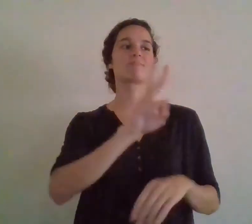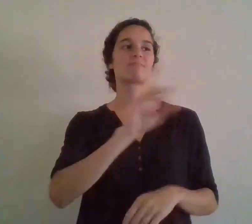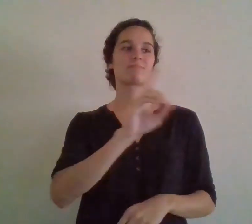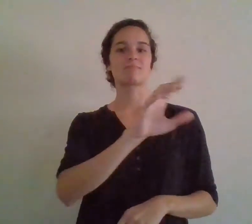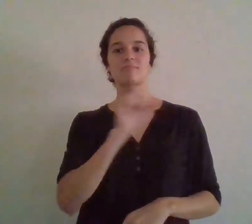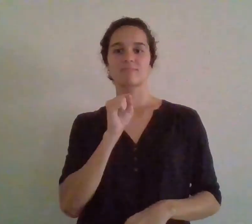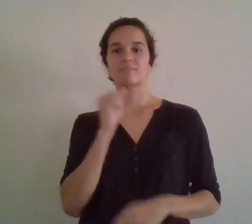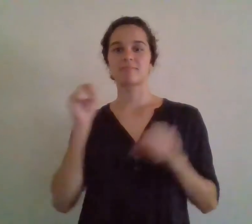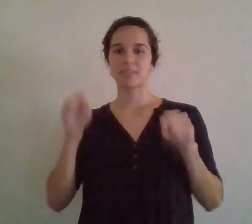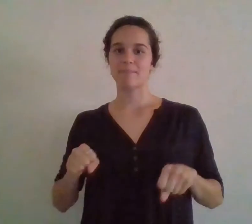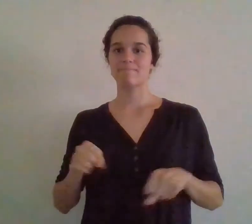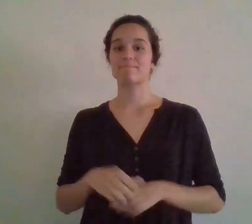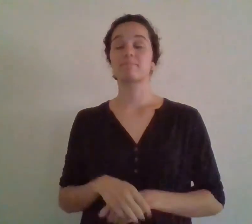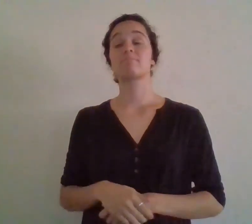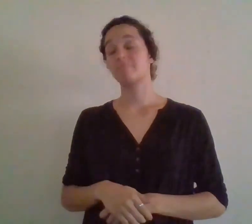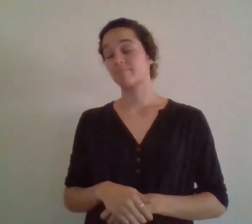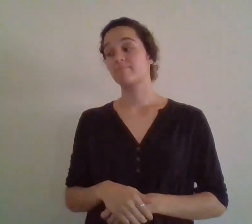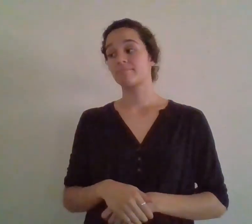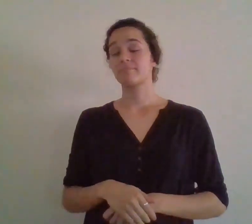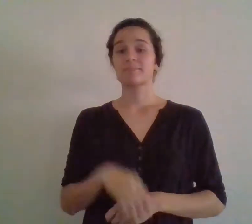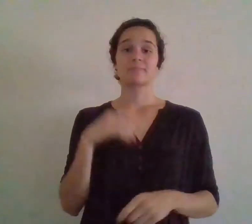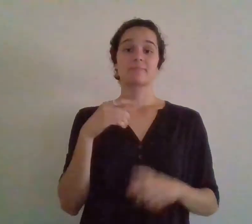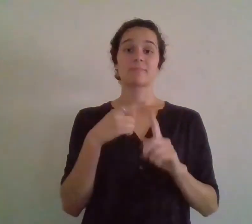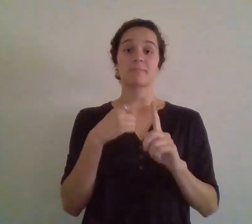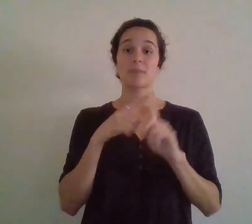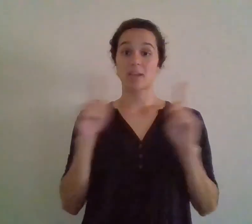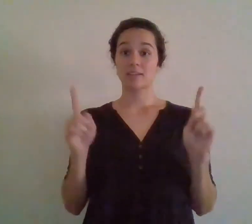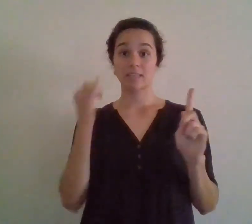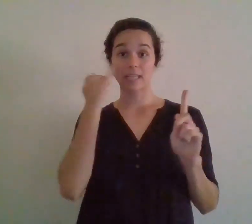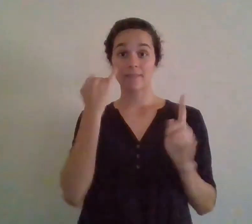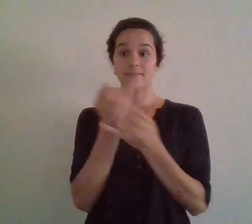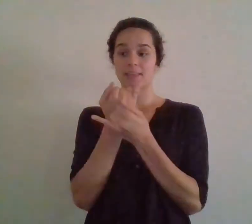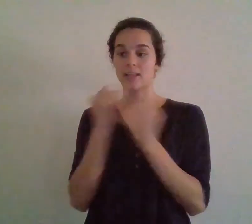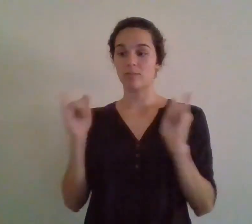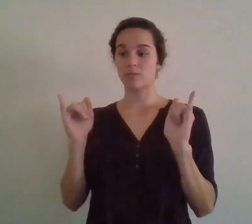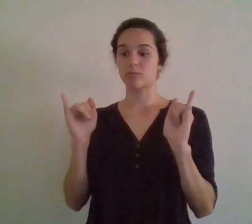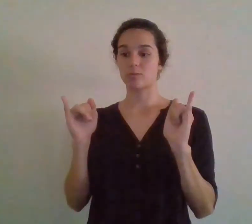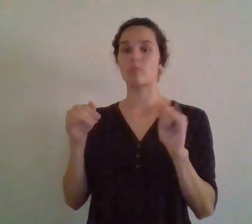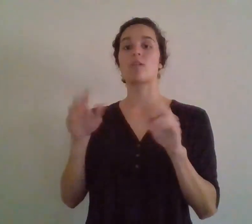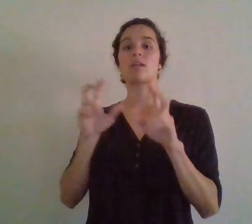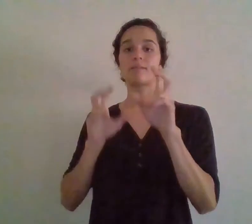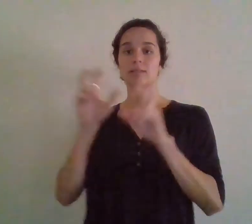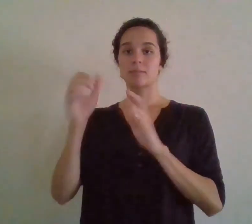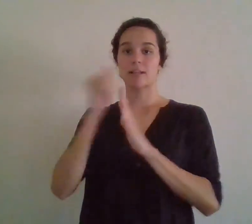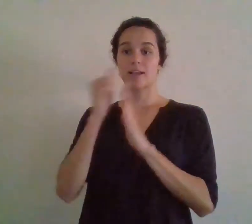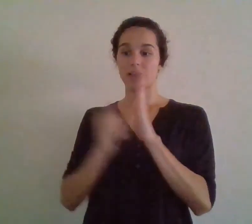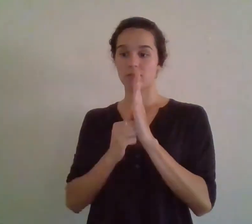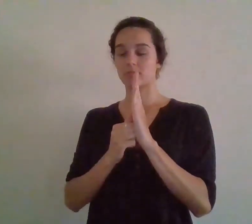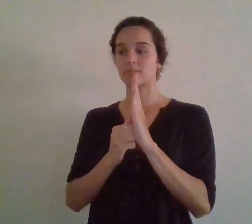But if you have, for example, an individual investment account, you can take access to them right